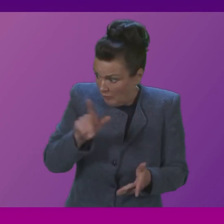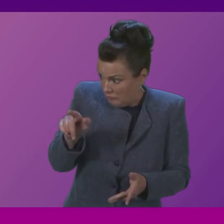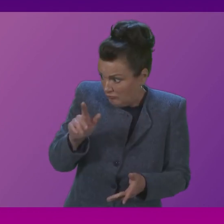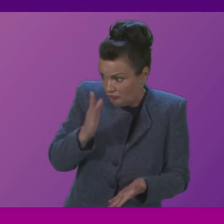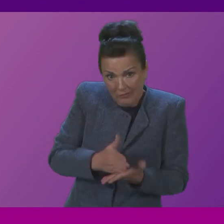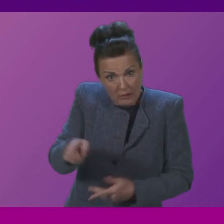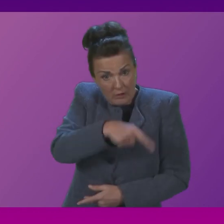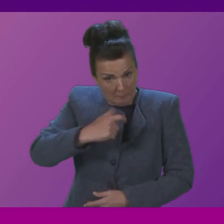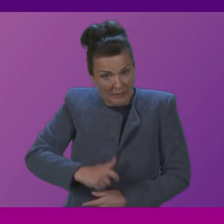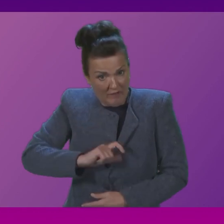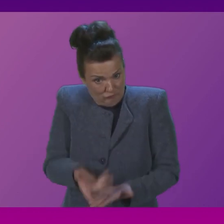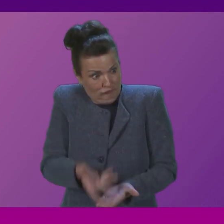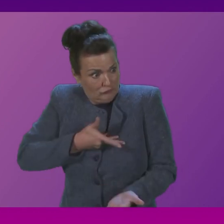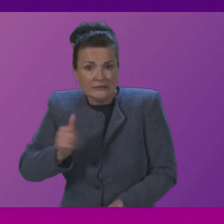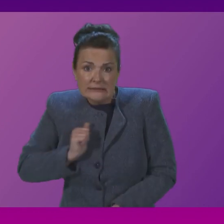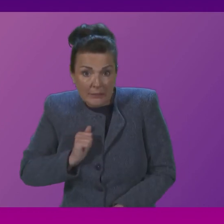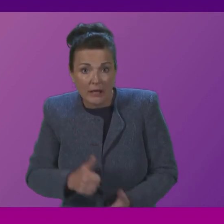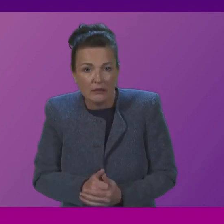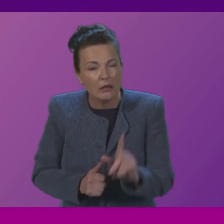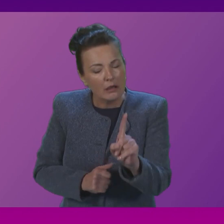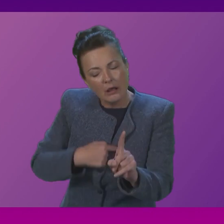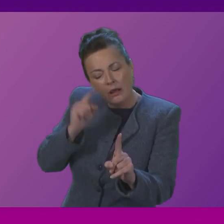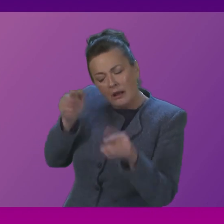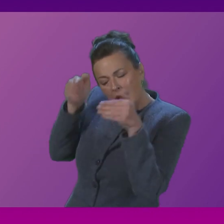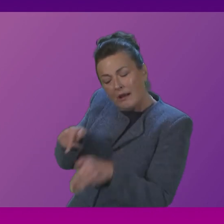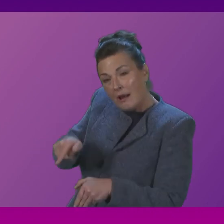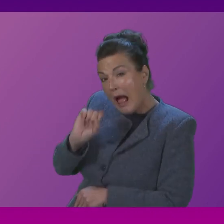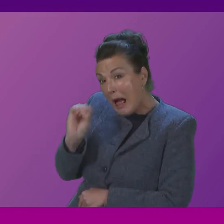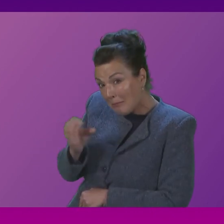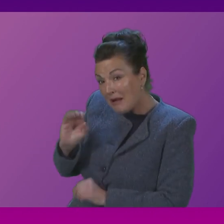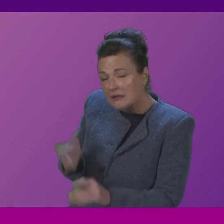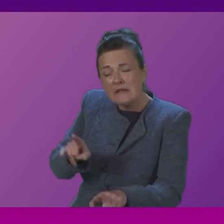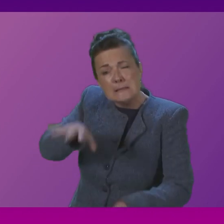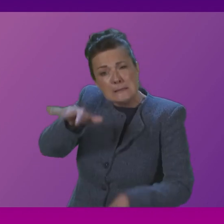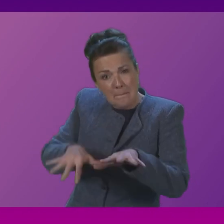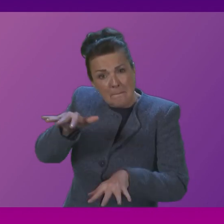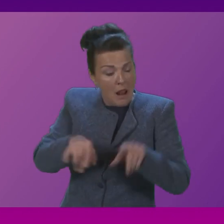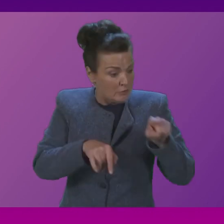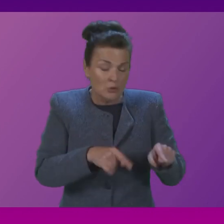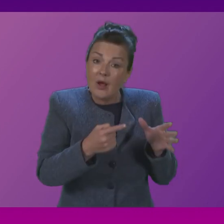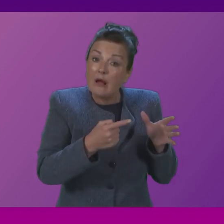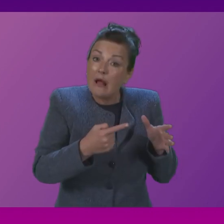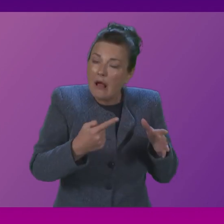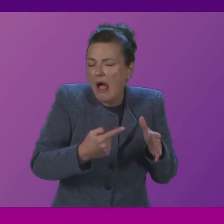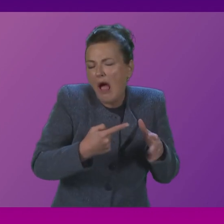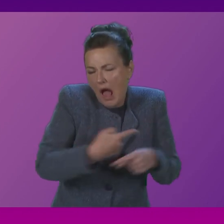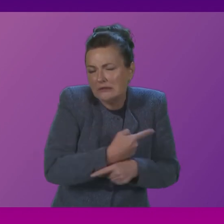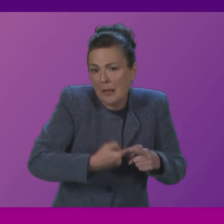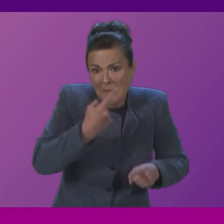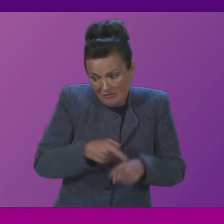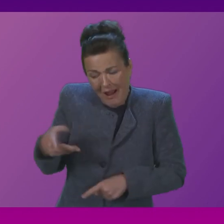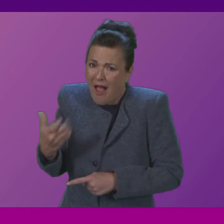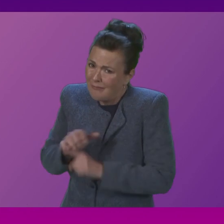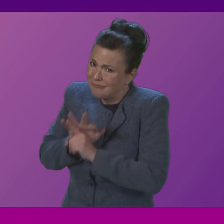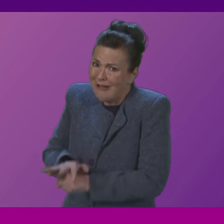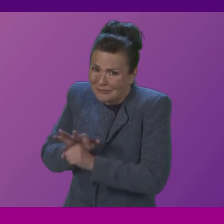specifically at the ambulance service, which, again, like A&E, it is dealing with significant pressures, but